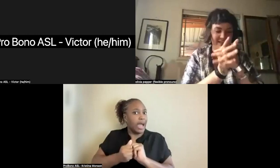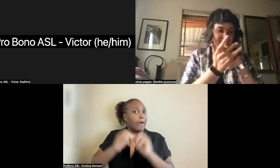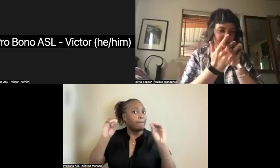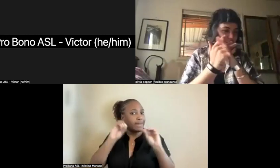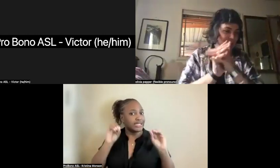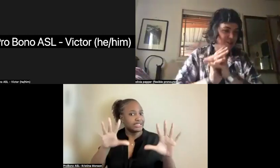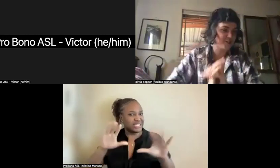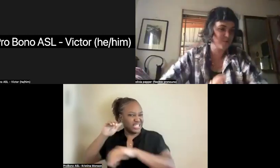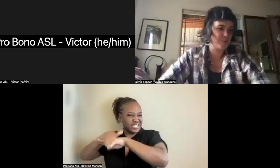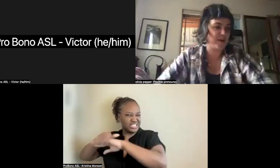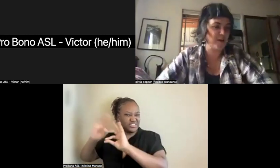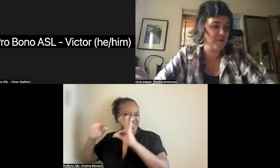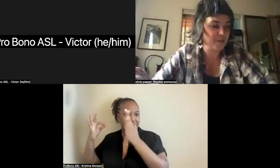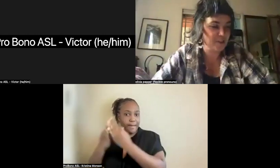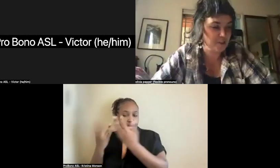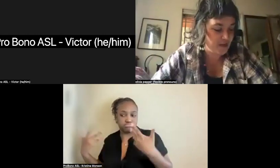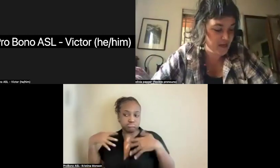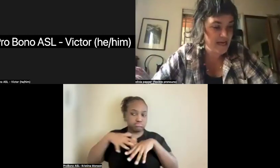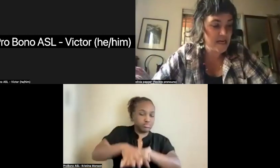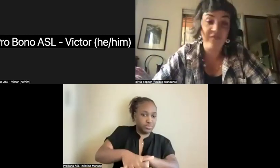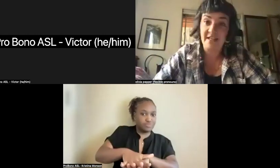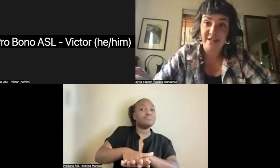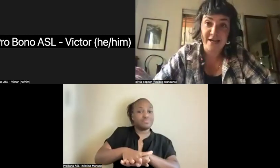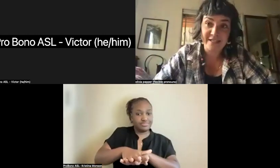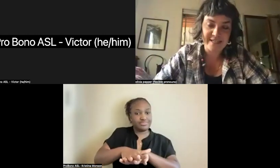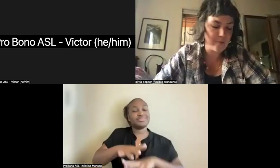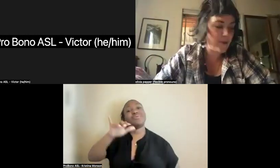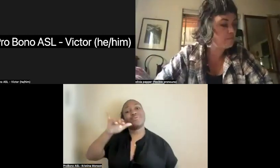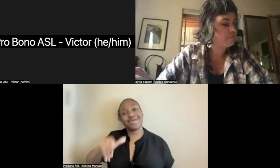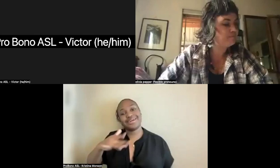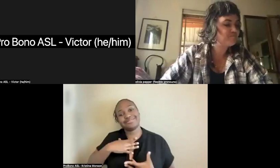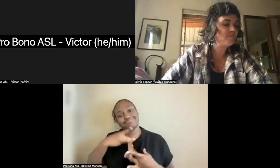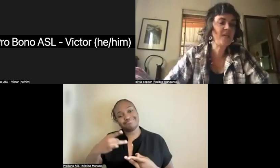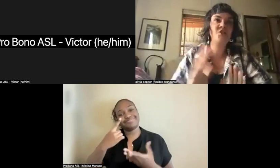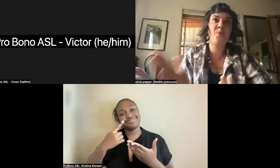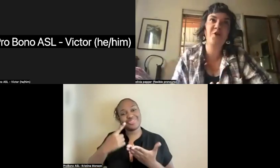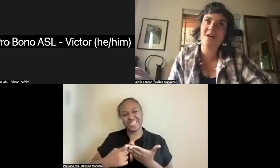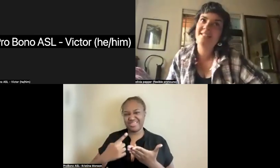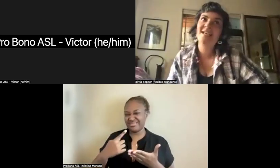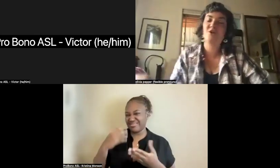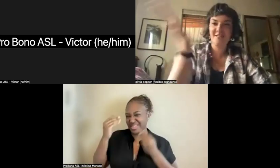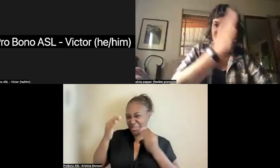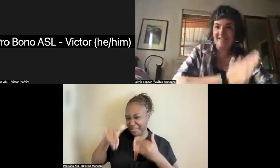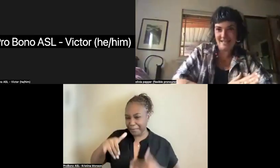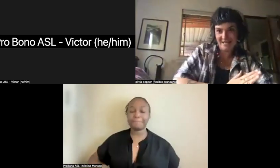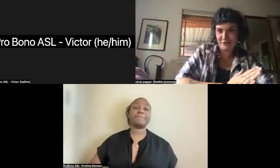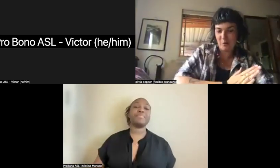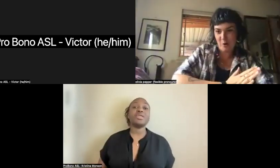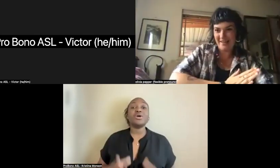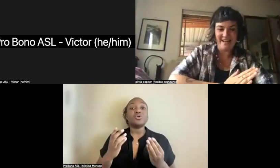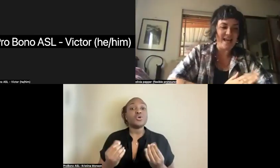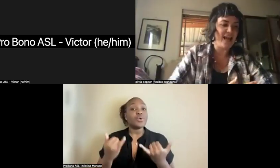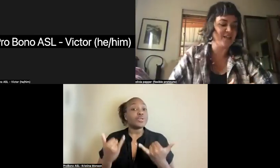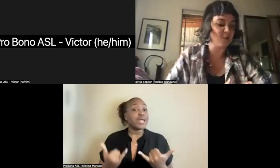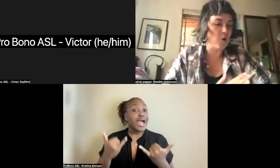had all of these kind of interconnections with one another, which is really fascinating to think about. So we're going to cross the sea, just for a moment,